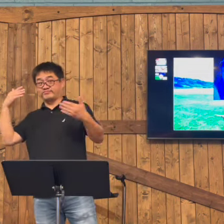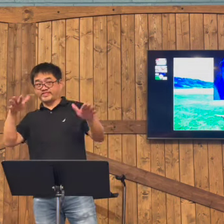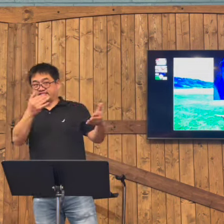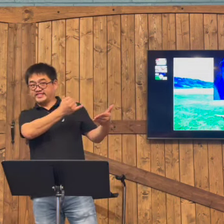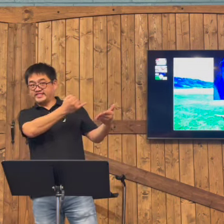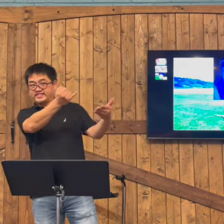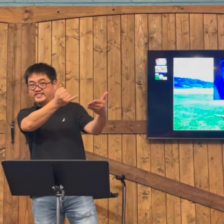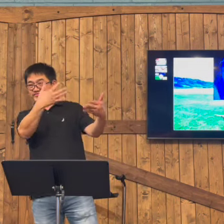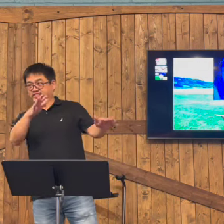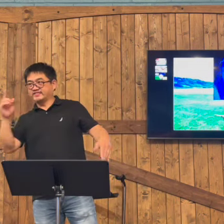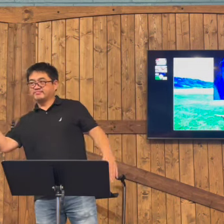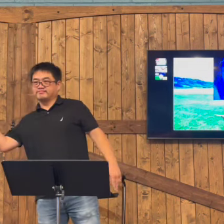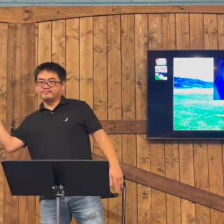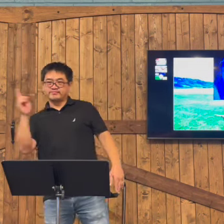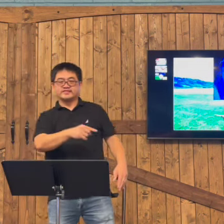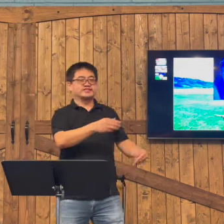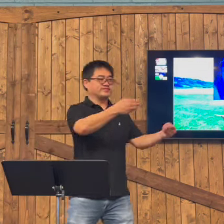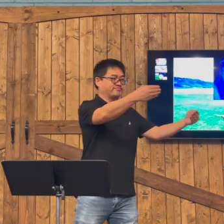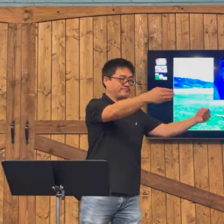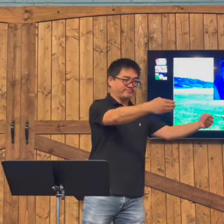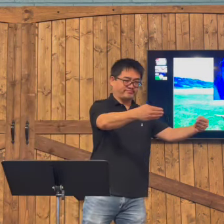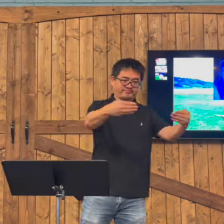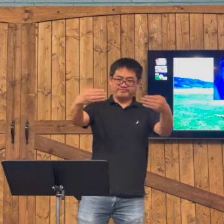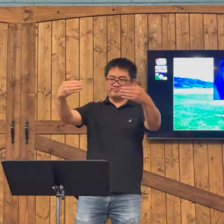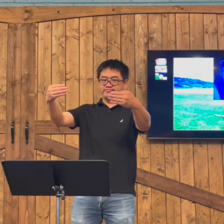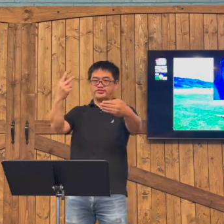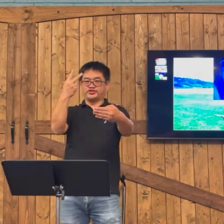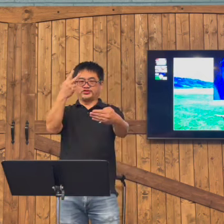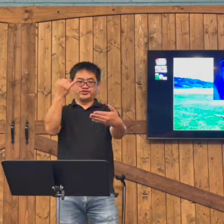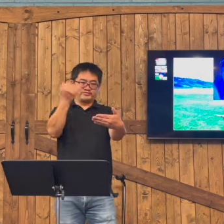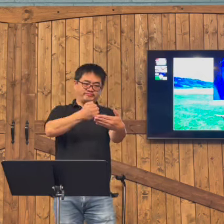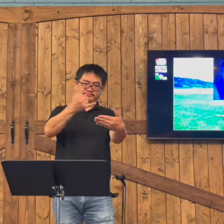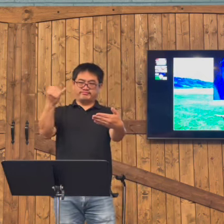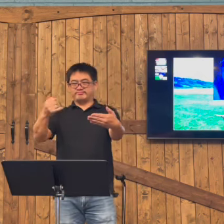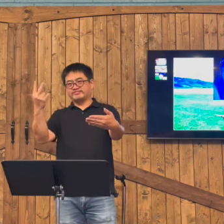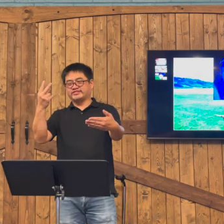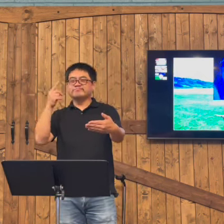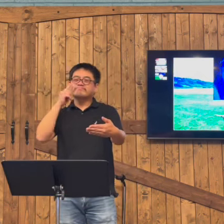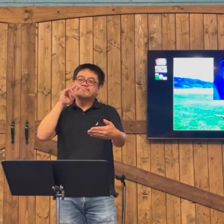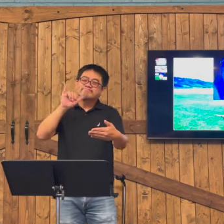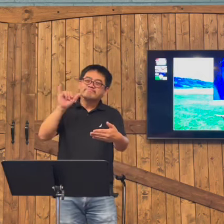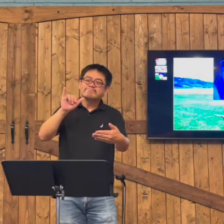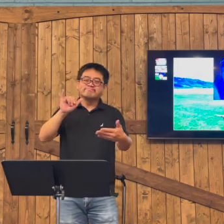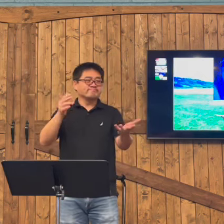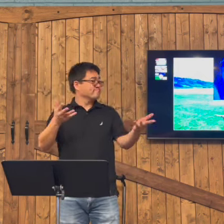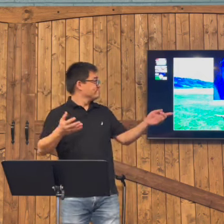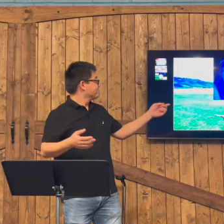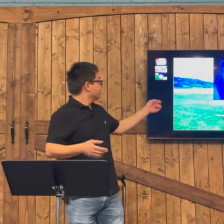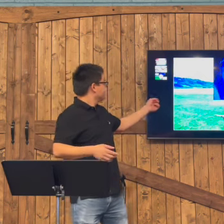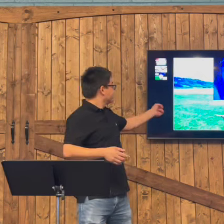painting a piece. When somebody finished drawing it, he brought it back. There were two of them. Two paintings.